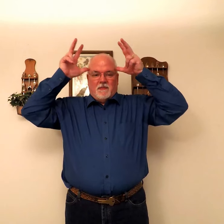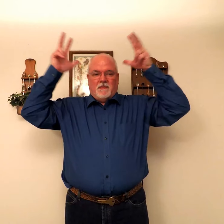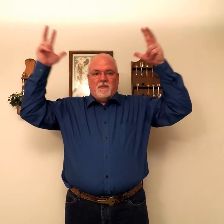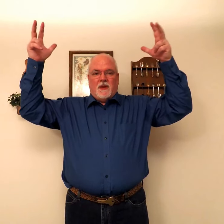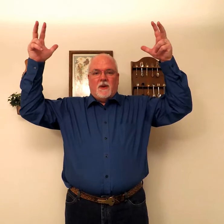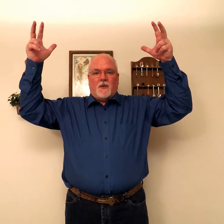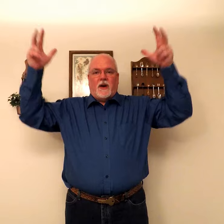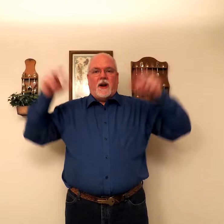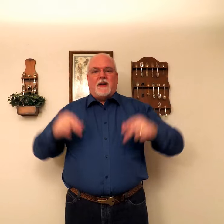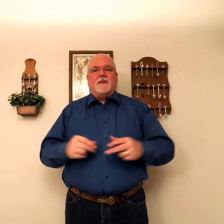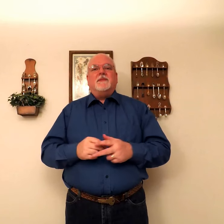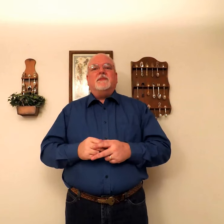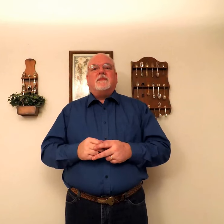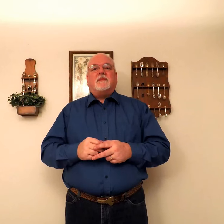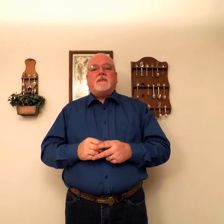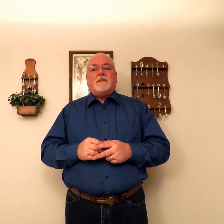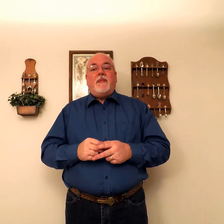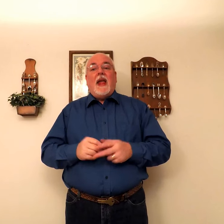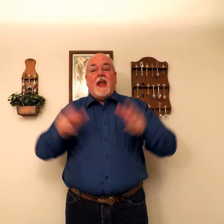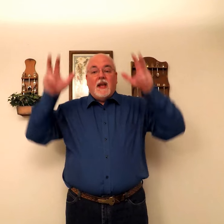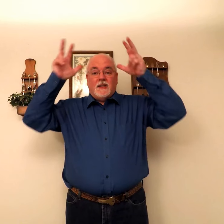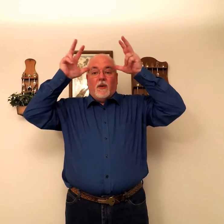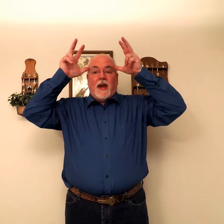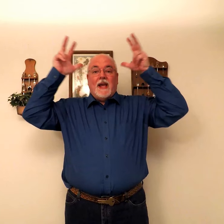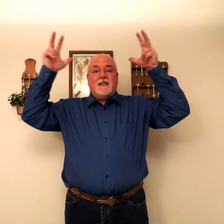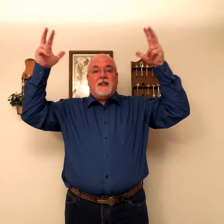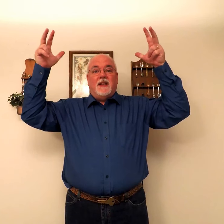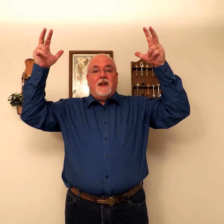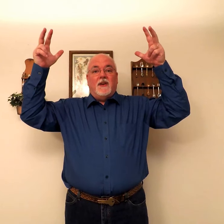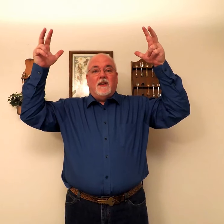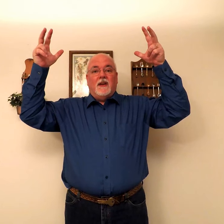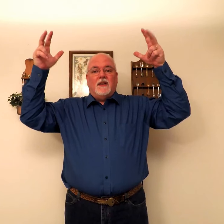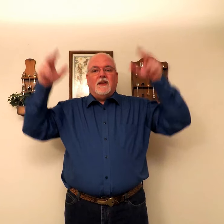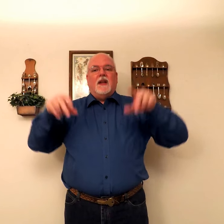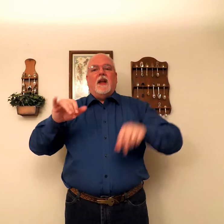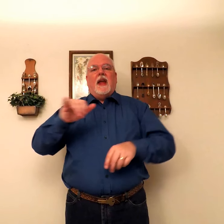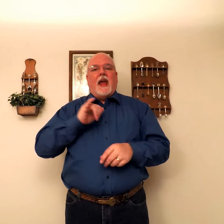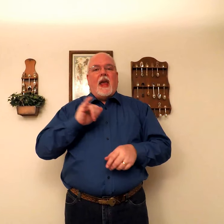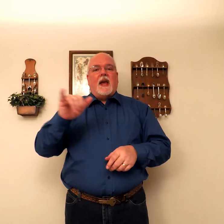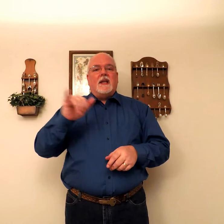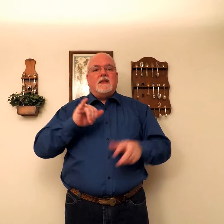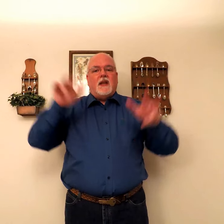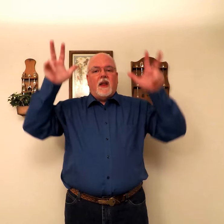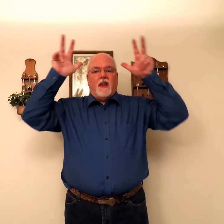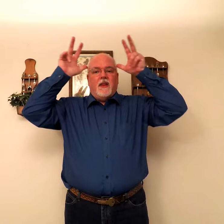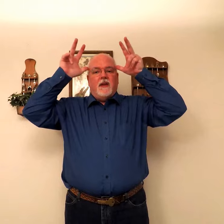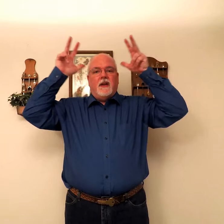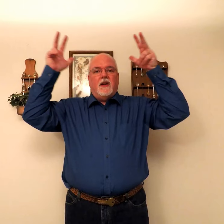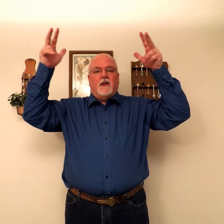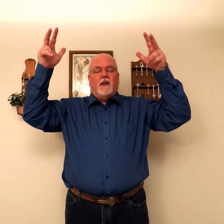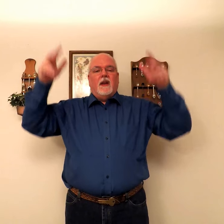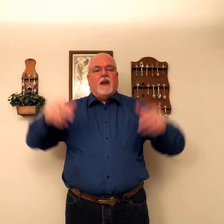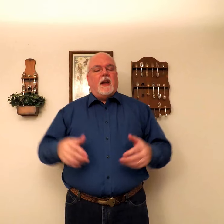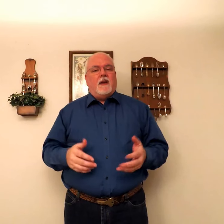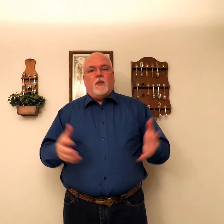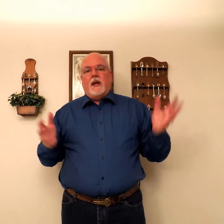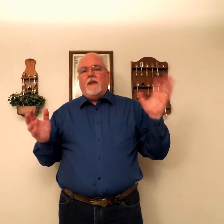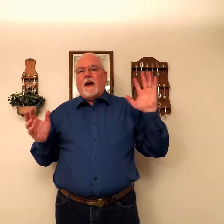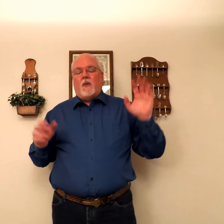Big old wreck. So, as the deer, as the deer, and we leave out